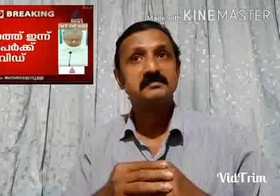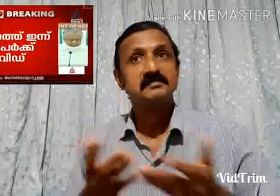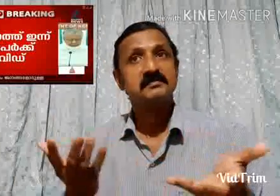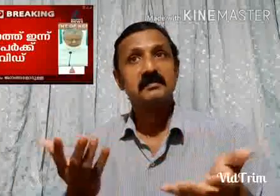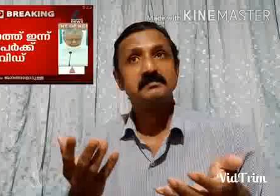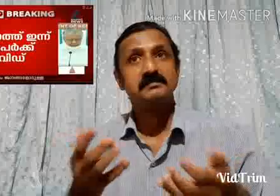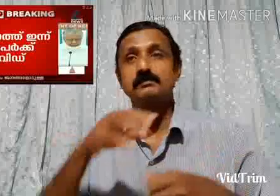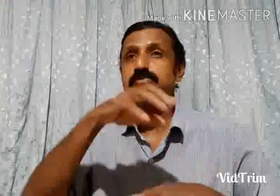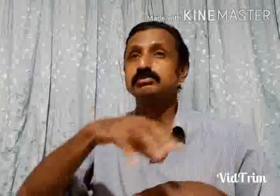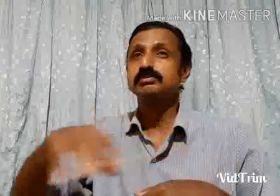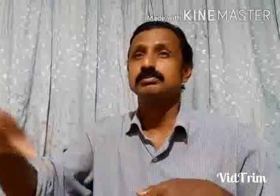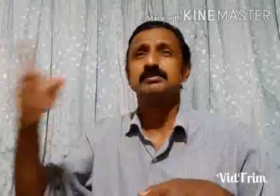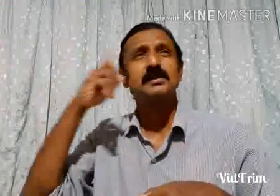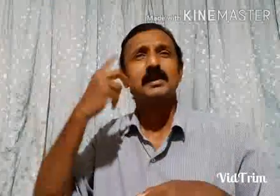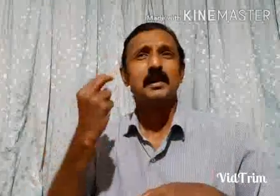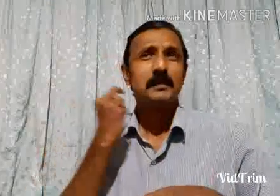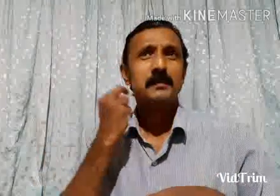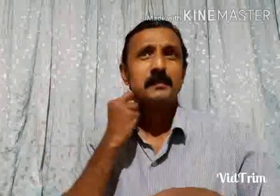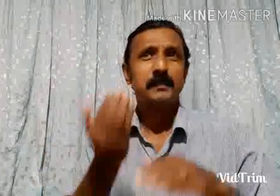He who is at time his Oh, not